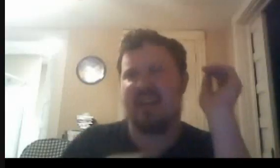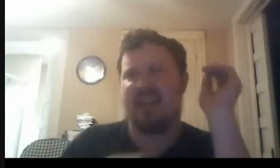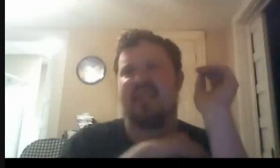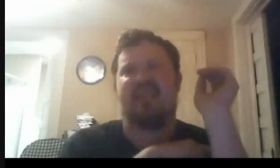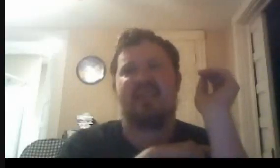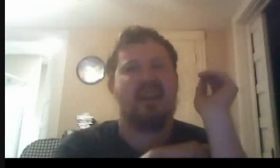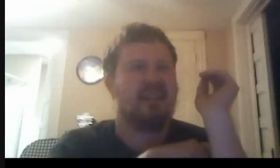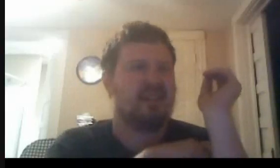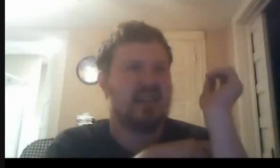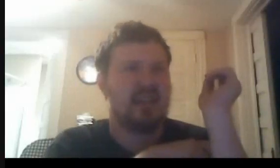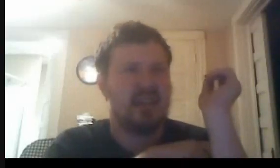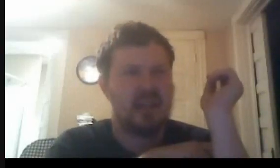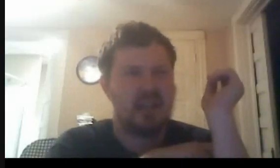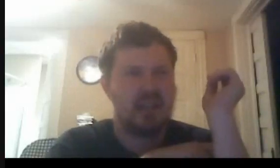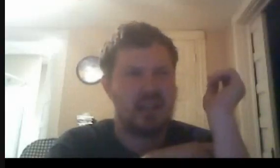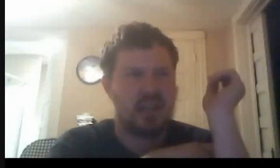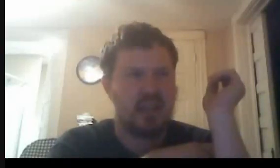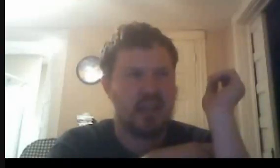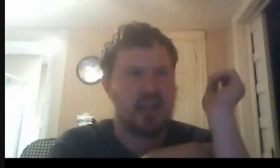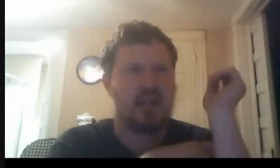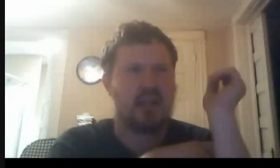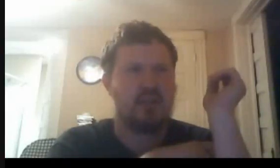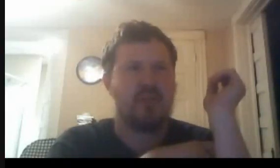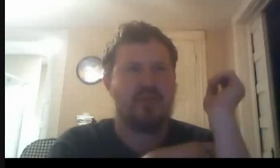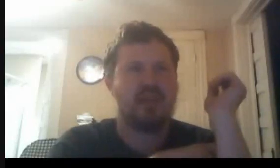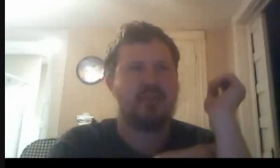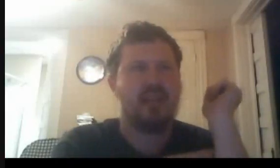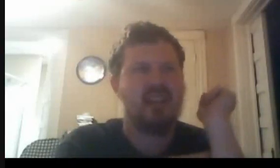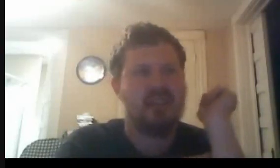I don't like Why I'm Afraid of Bees.